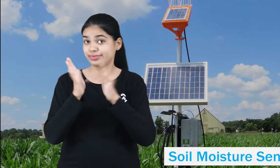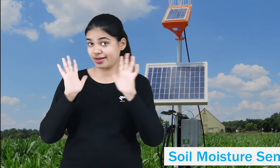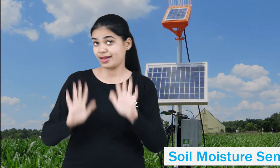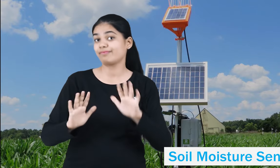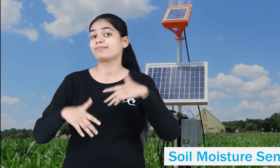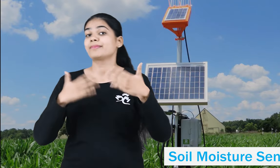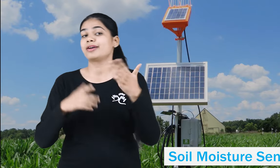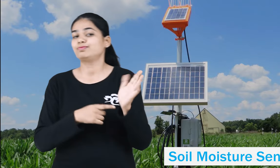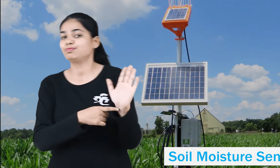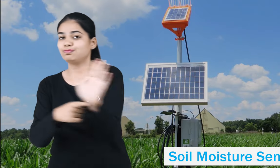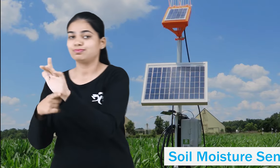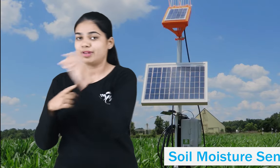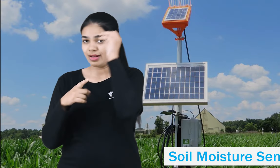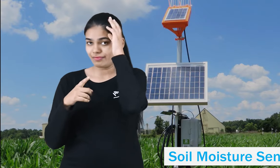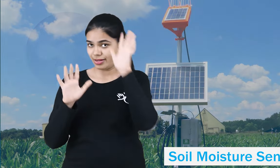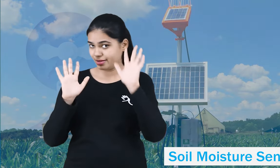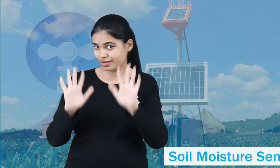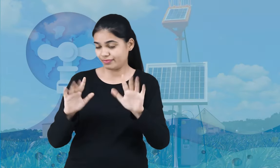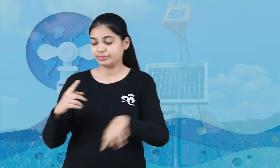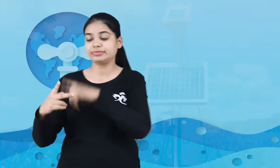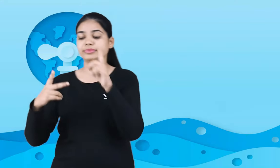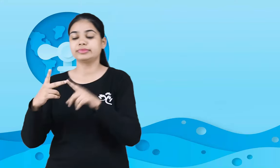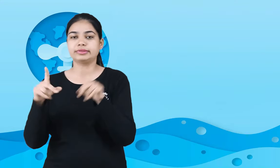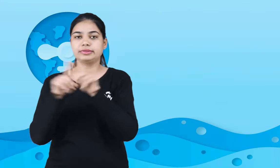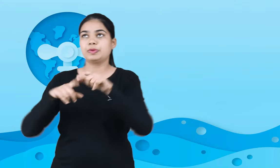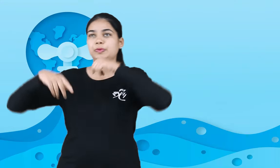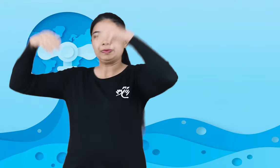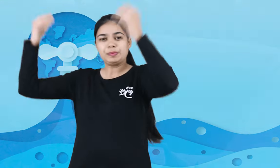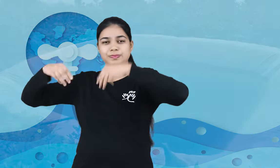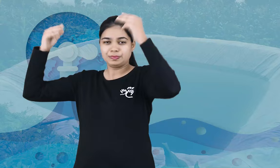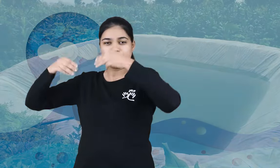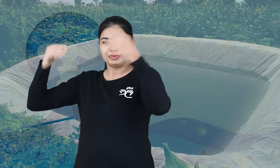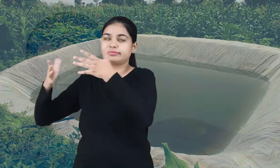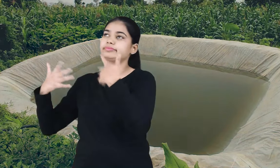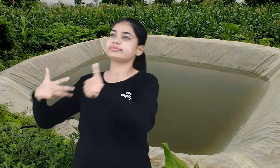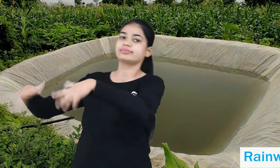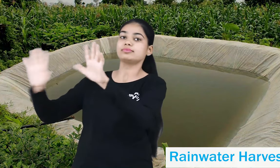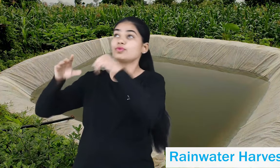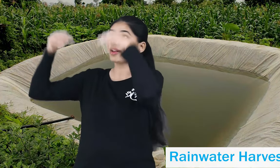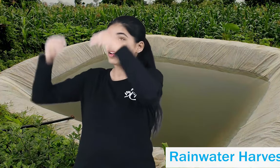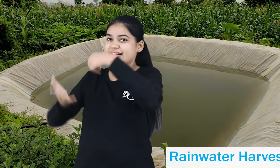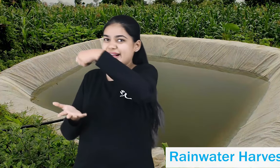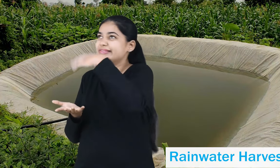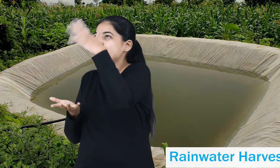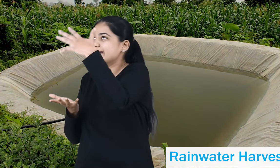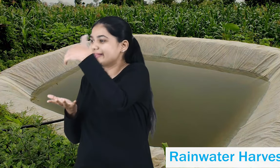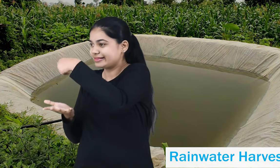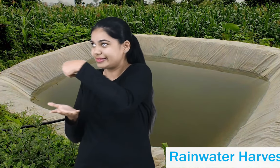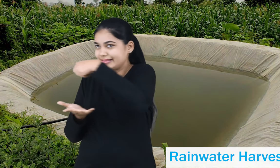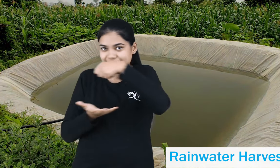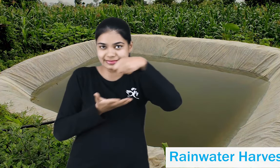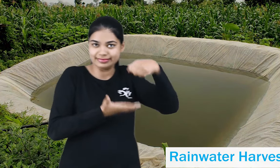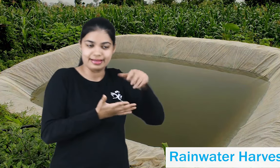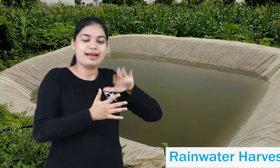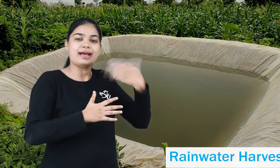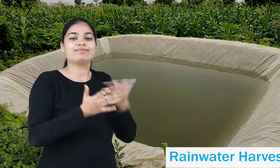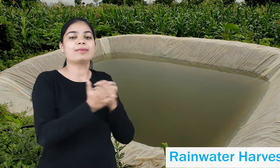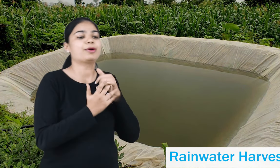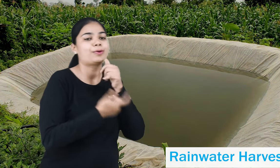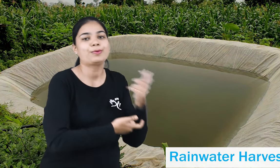footprint. The second thing we can do is rainwater harvesting. We can collect and store rainwater for later use, providing